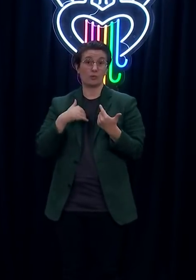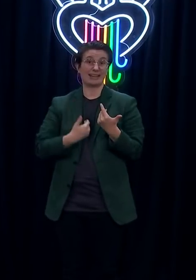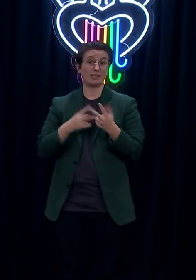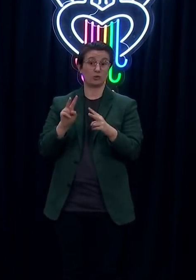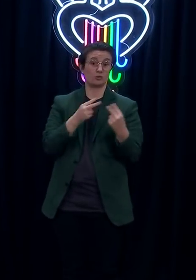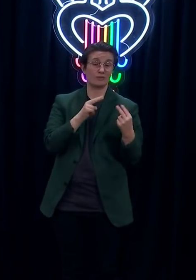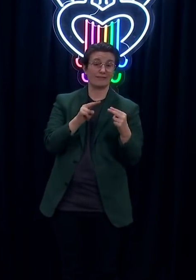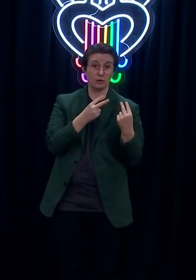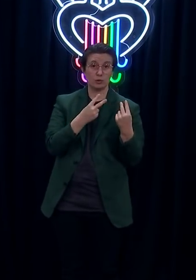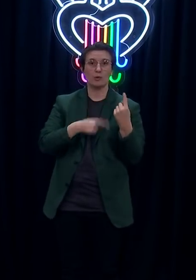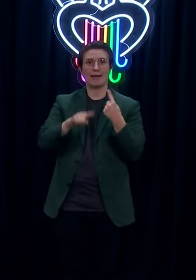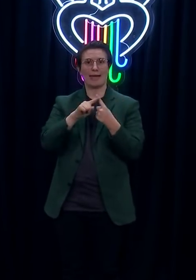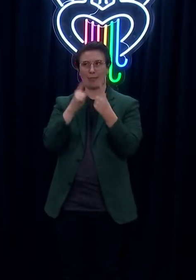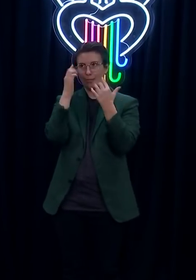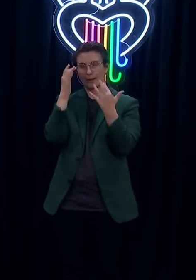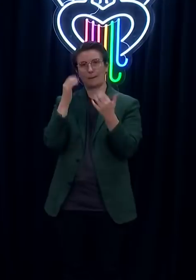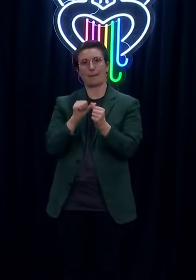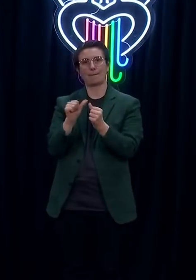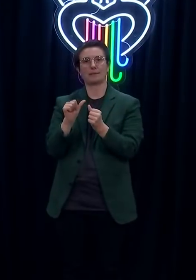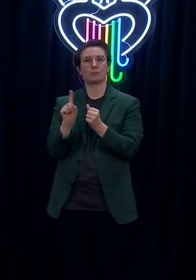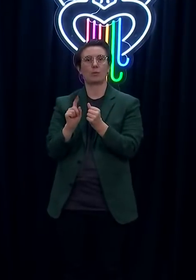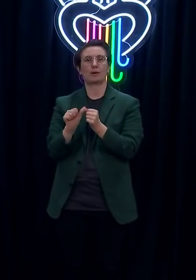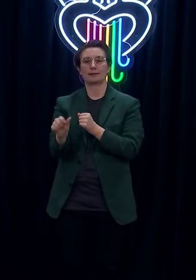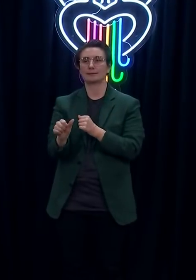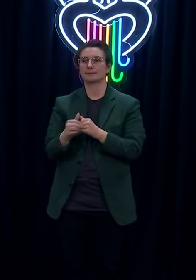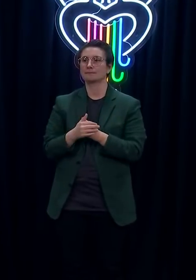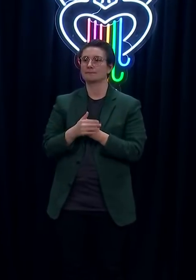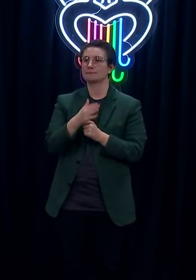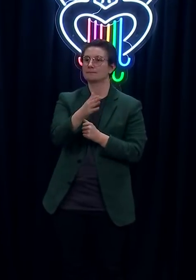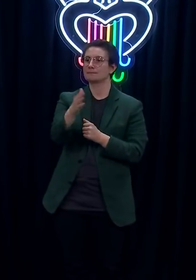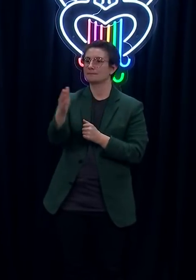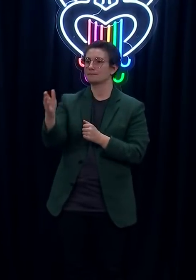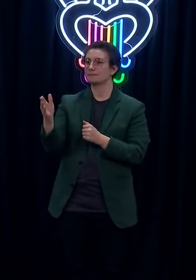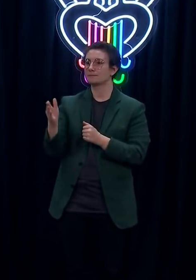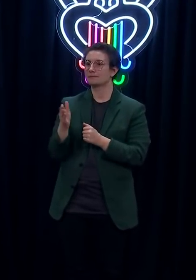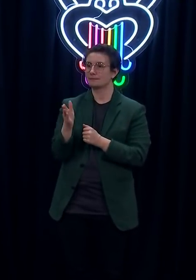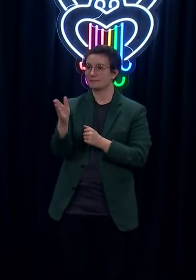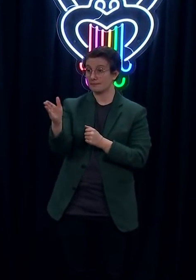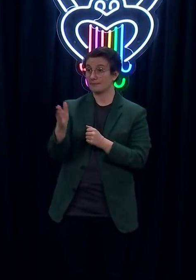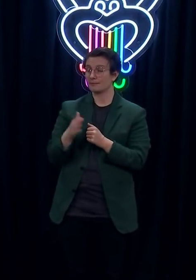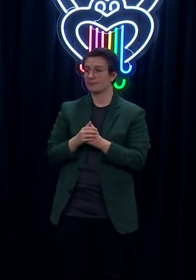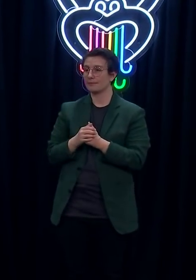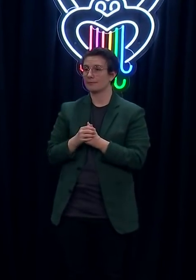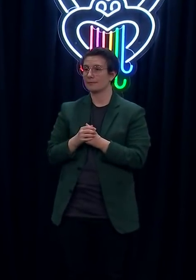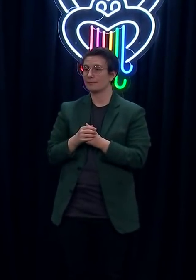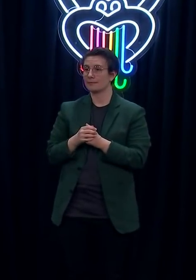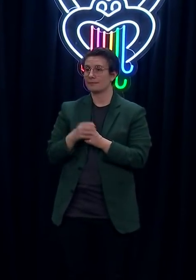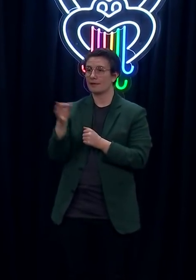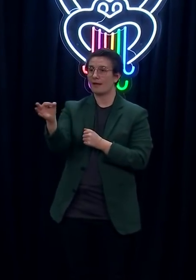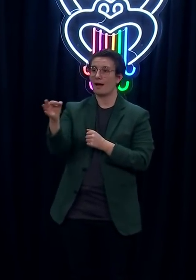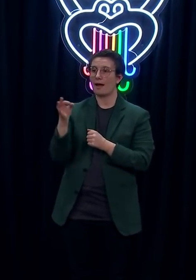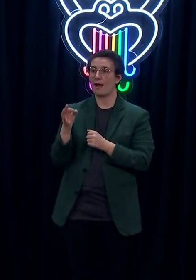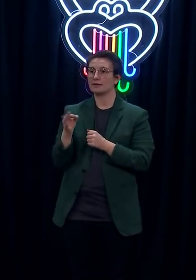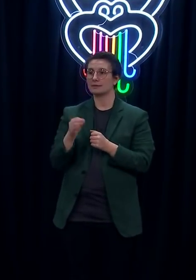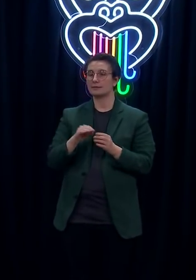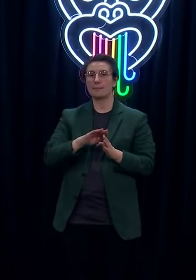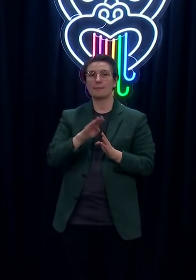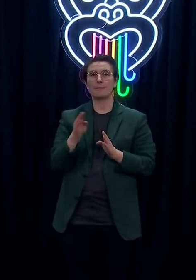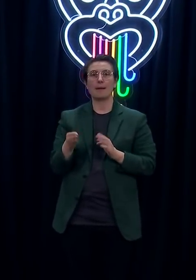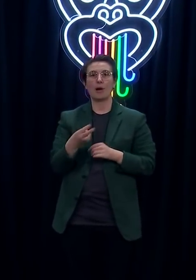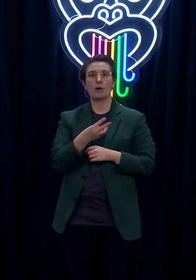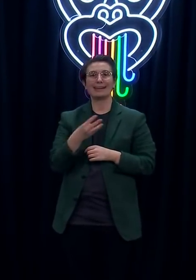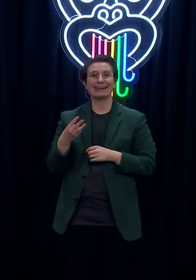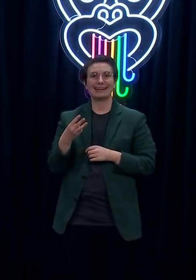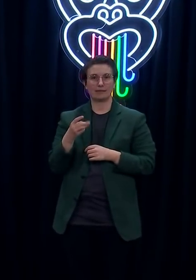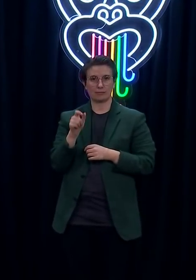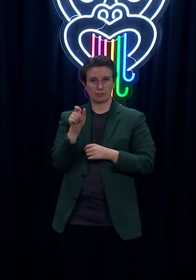on back. Just back on the Mount Eden principle. Yeah, I will just get around those here and ask questions. If the Mount Eden case was symptomatic